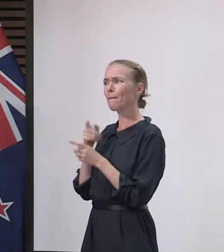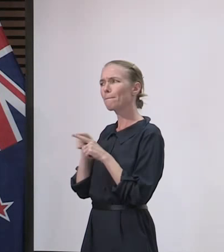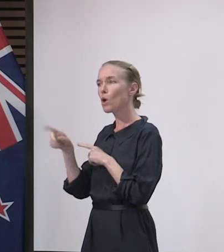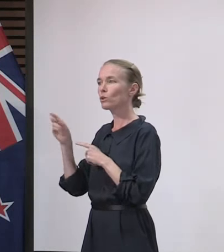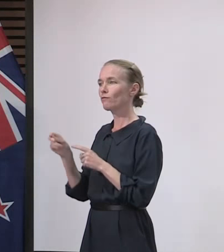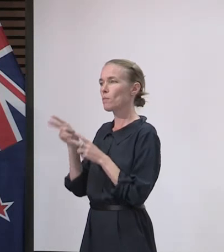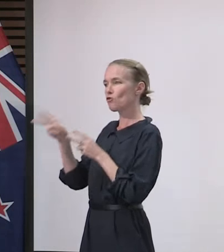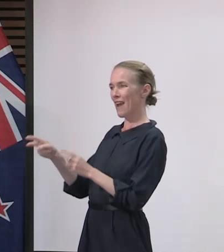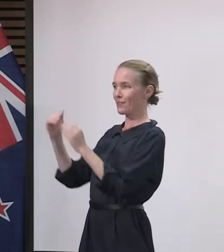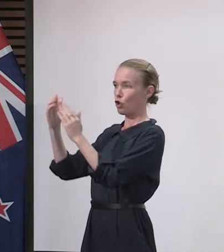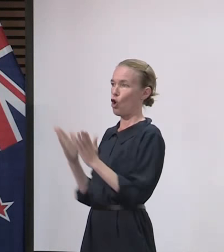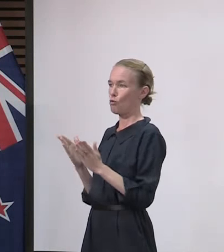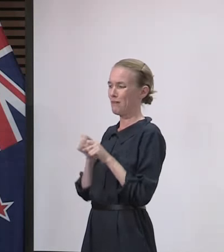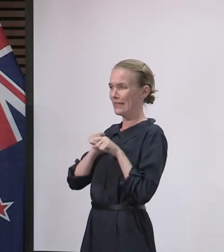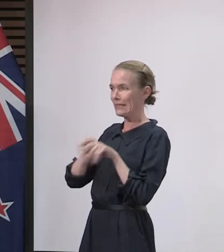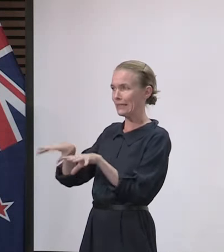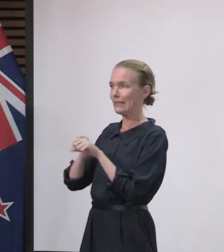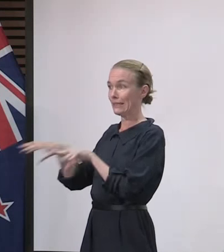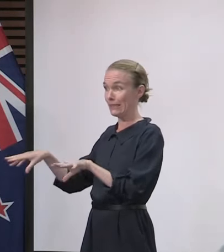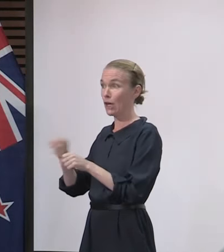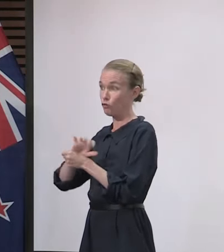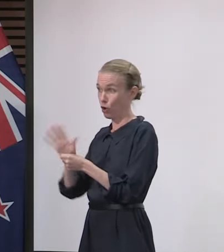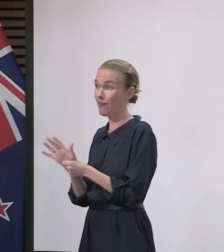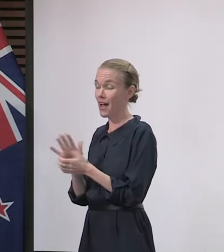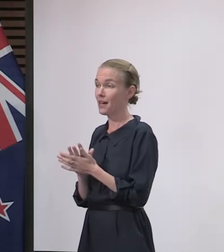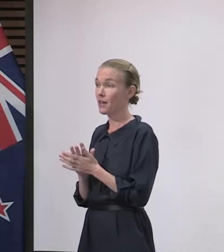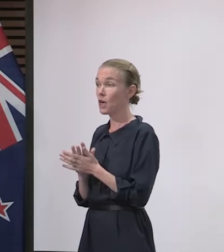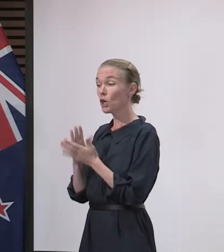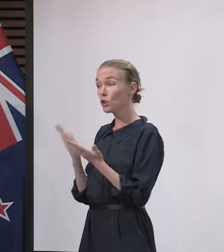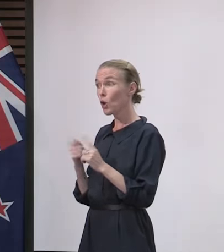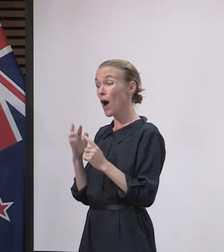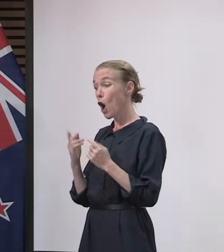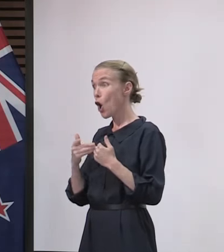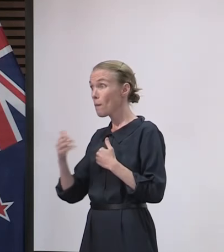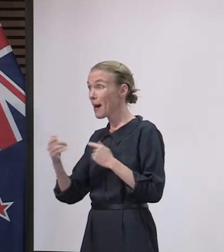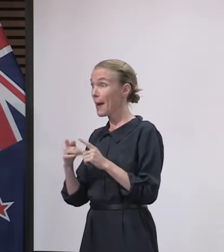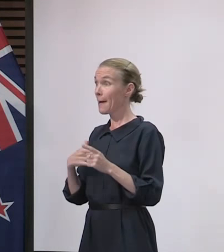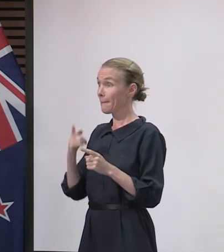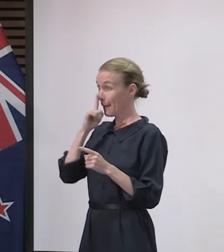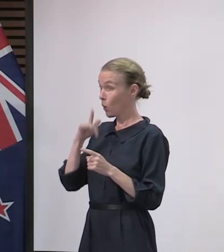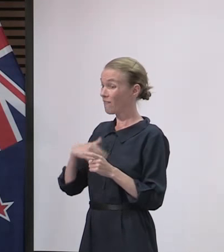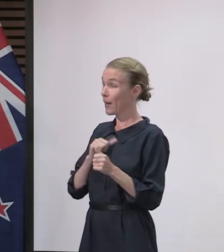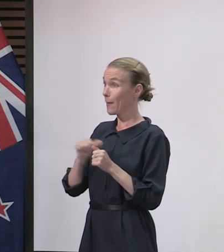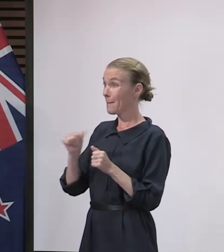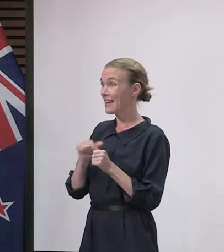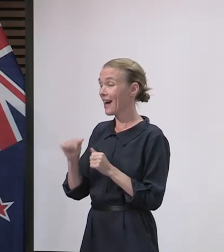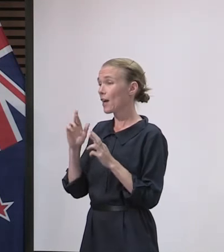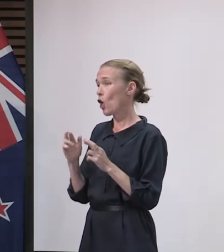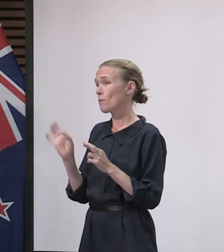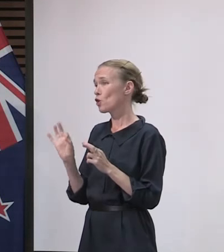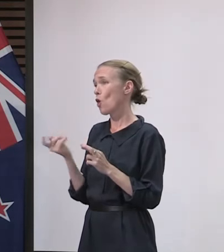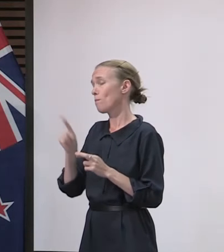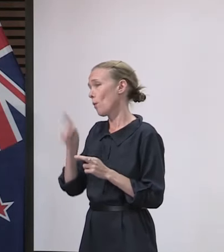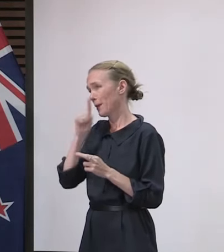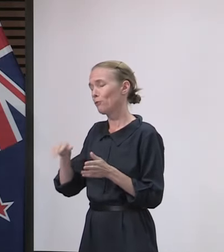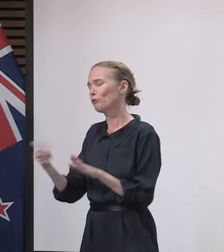So my hope is that, as time goes by, those people will have recovered and are therefore unlikely to add to our stats there. I should